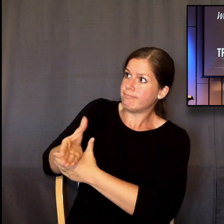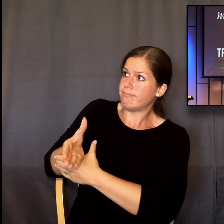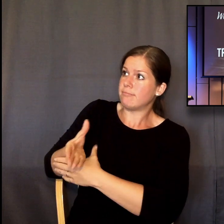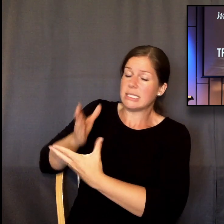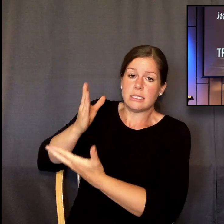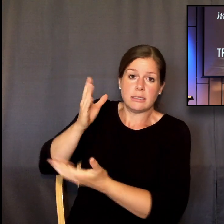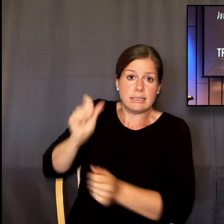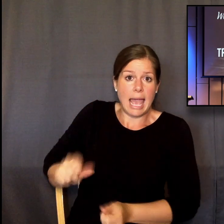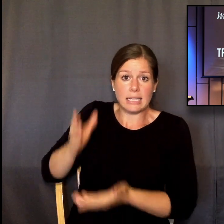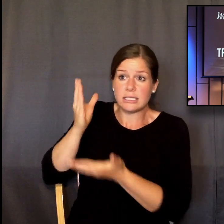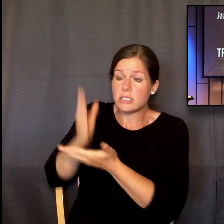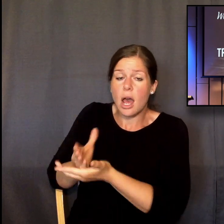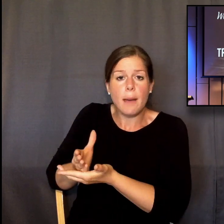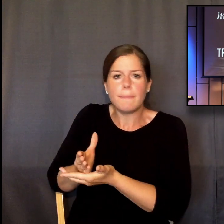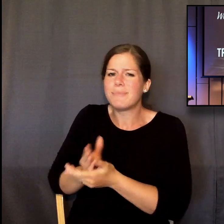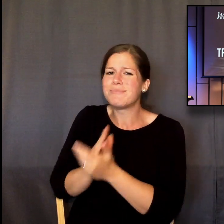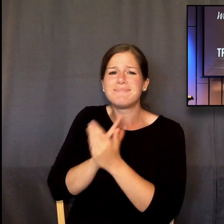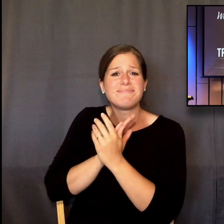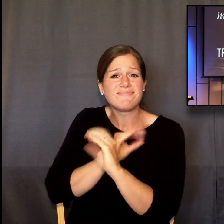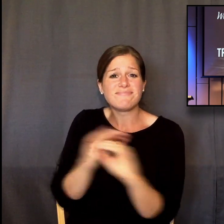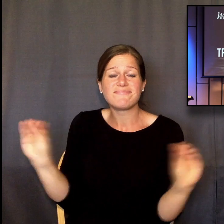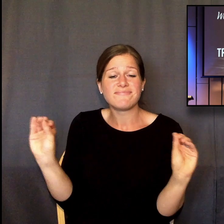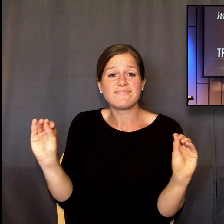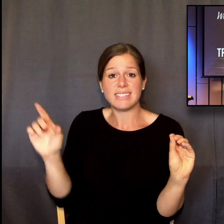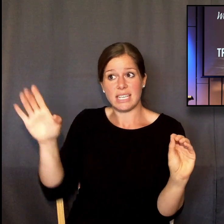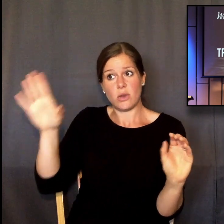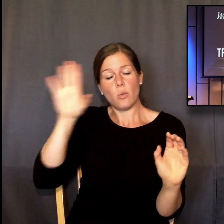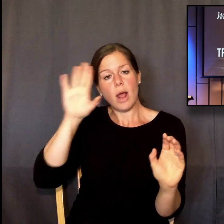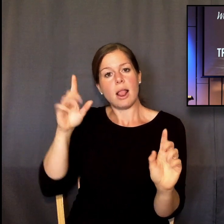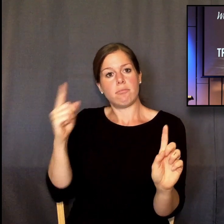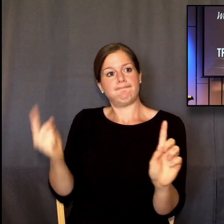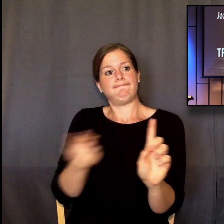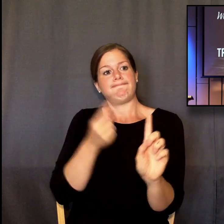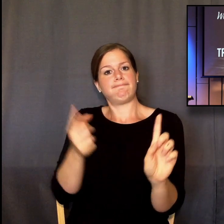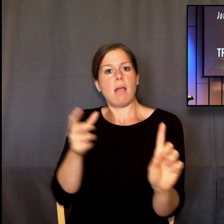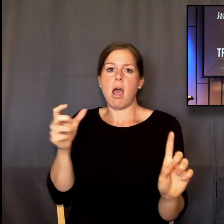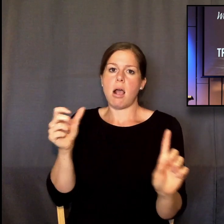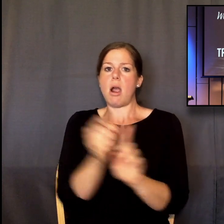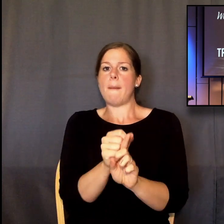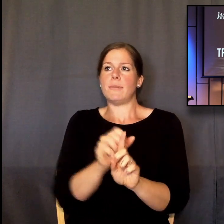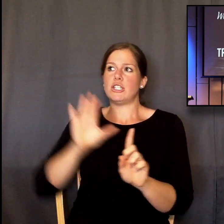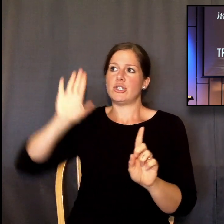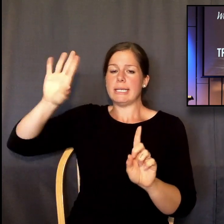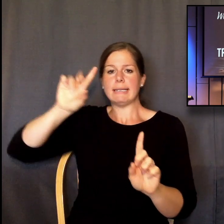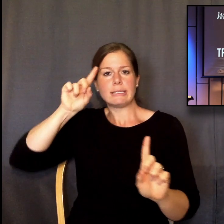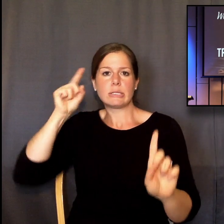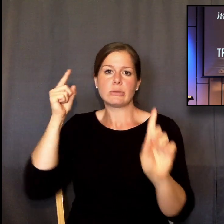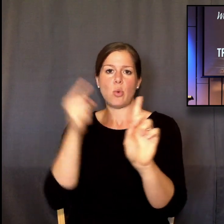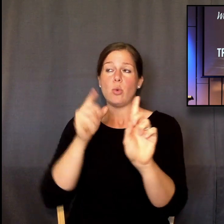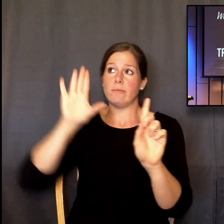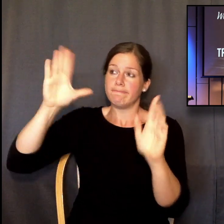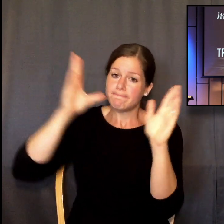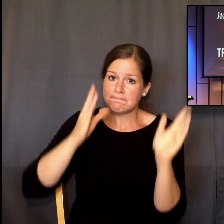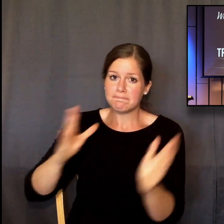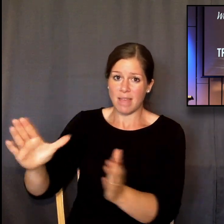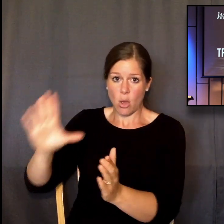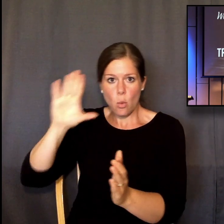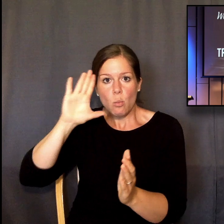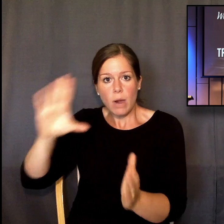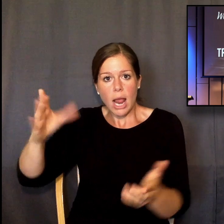He will never be stopped. Stopping him is impossible. He will accomplish, not some or most, he will accomplish all of his plans and